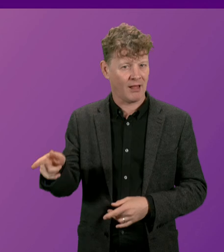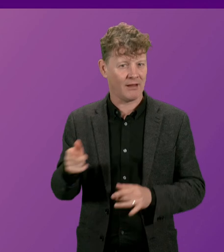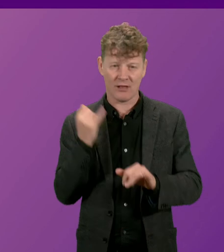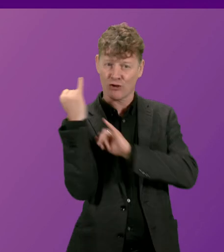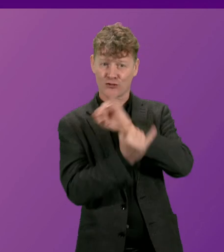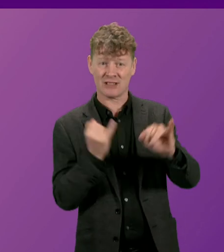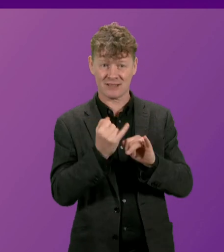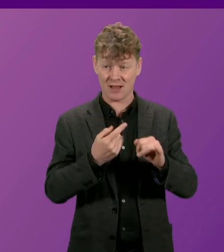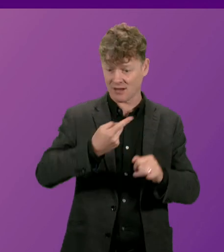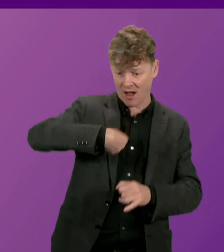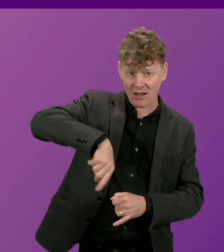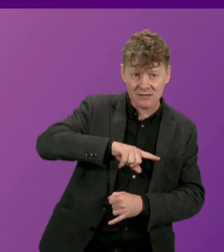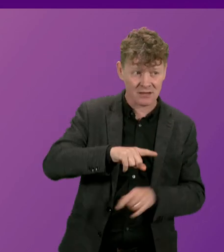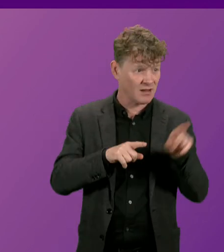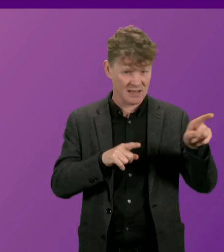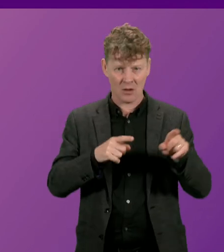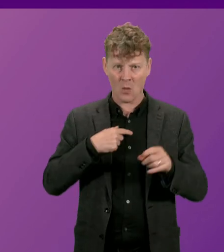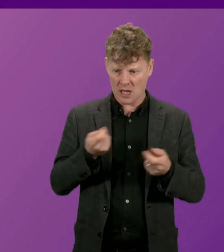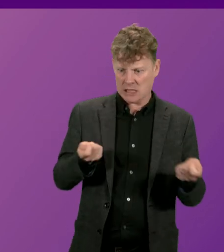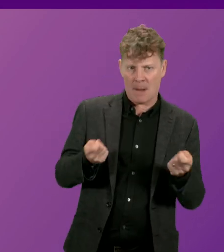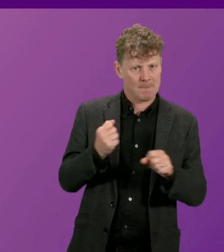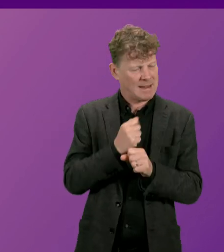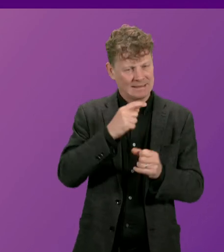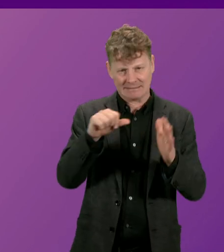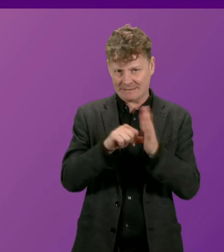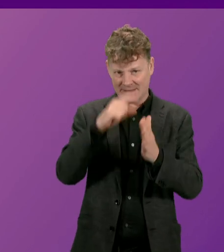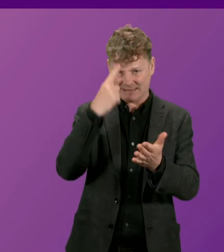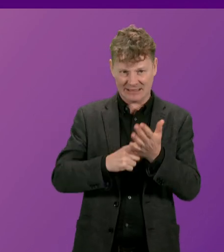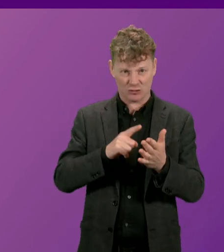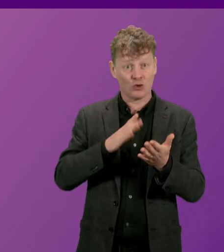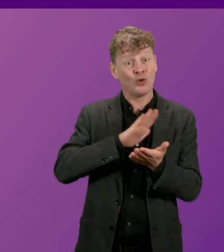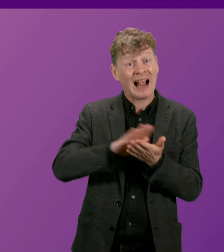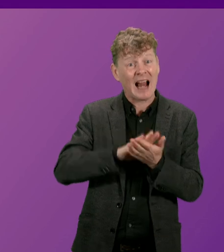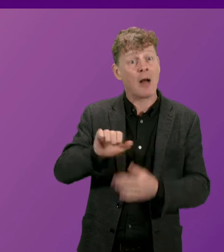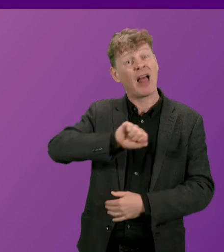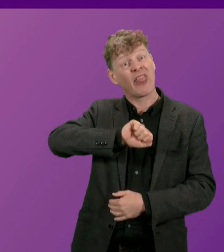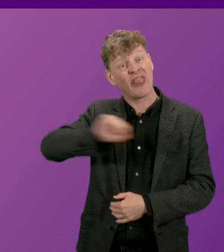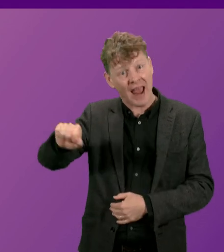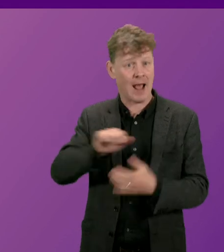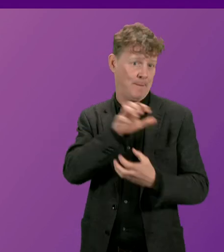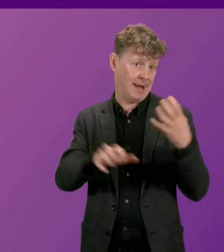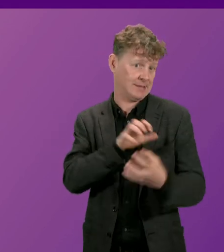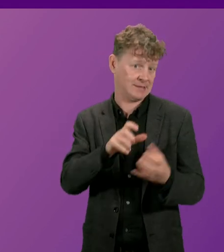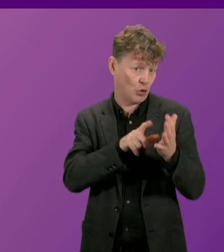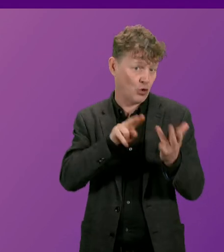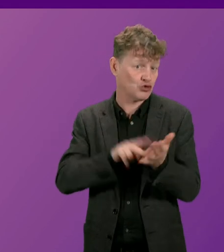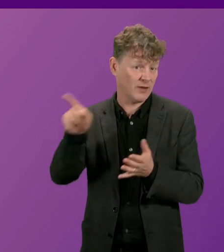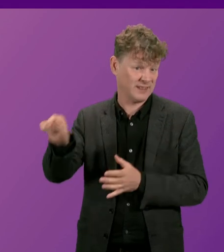those of us who have to take difficult decisions to clear up the mess that the Conservatives have created.